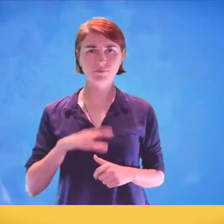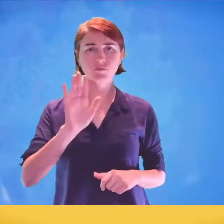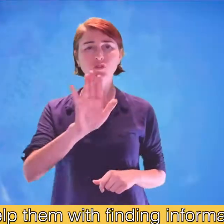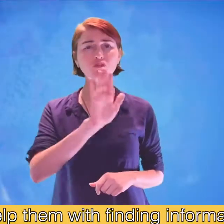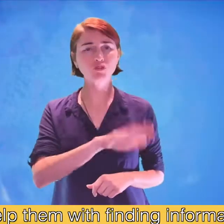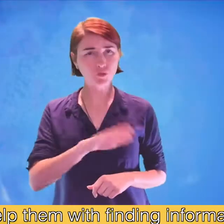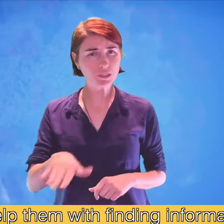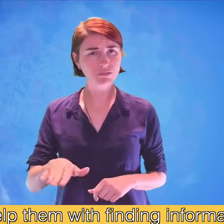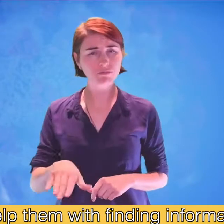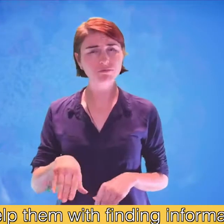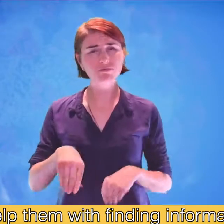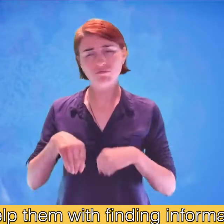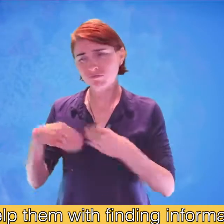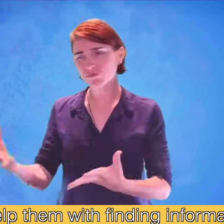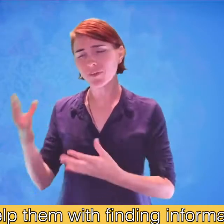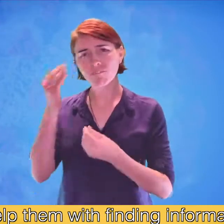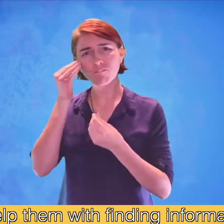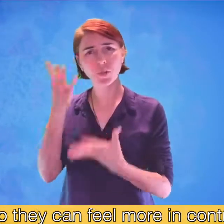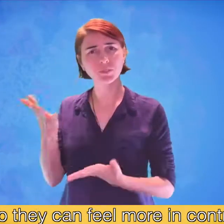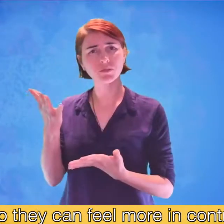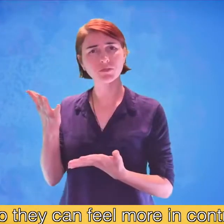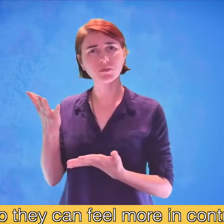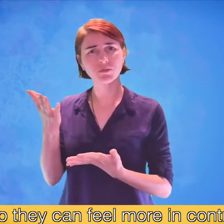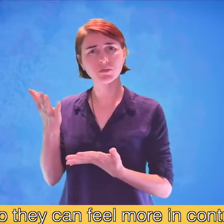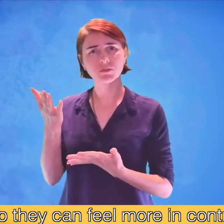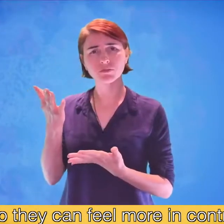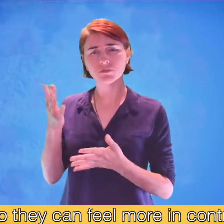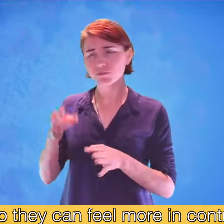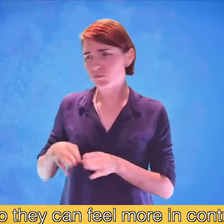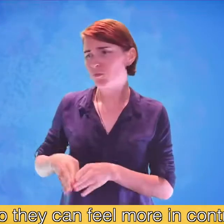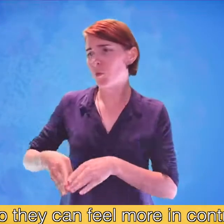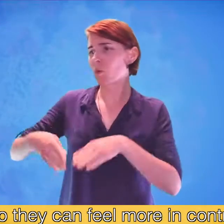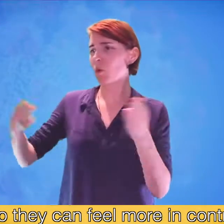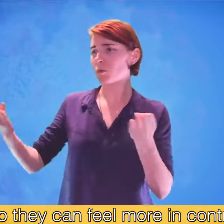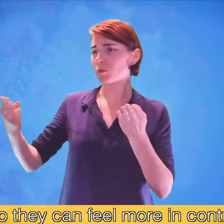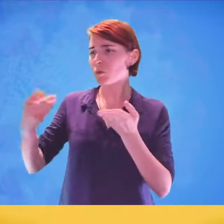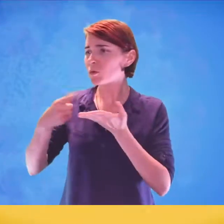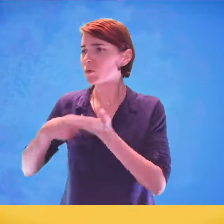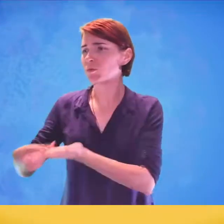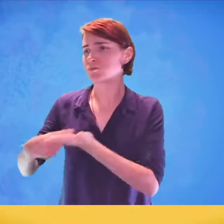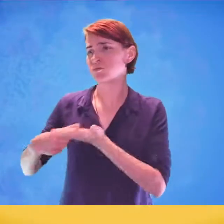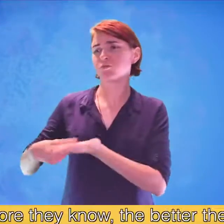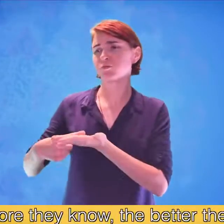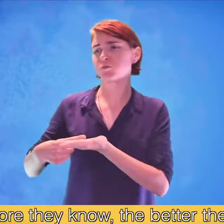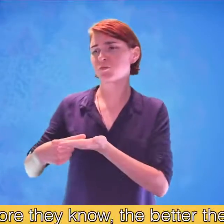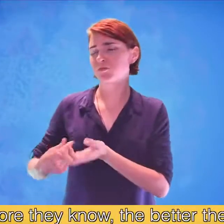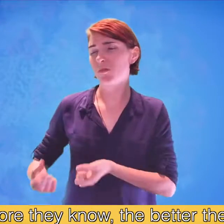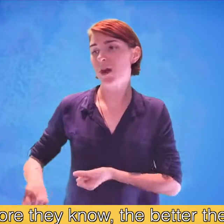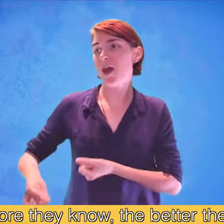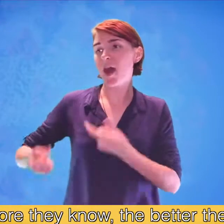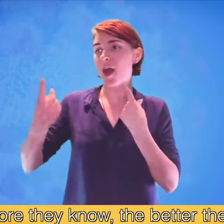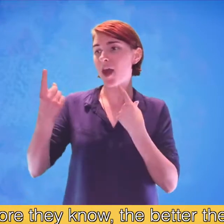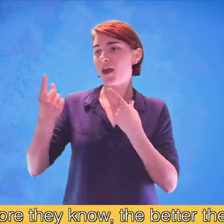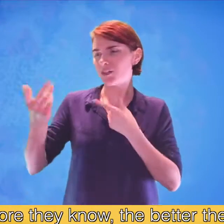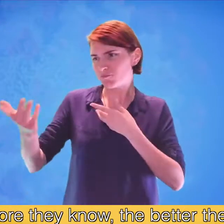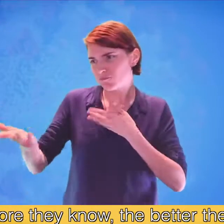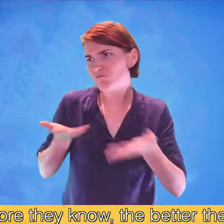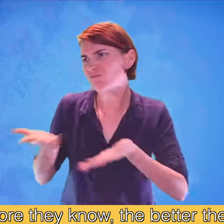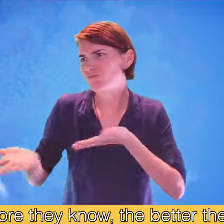help them with finding information so they can feel more in control the more they know the better they'll feel